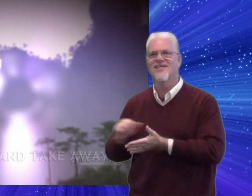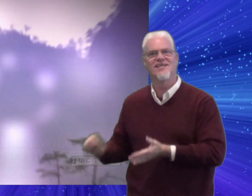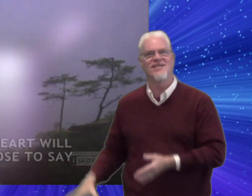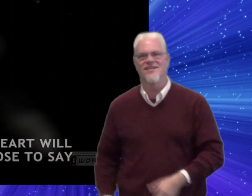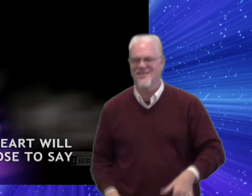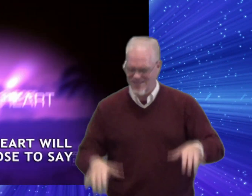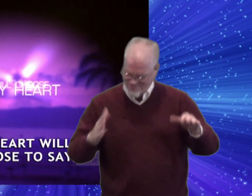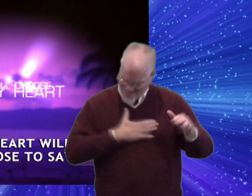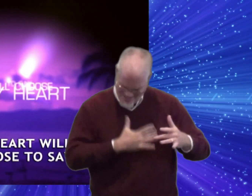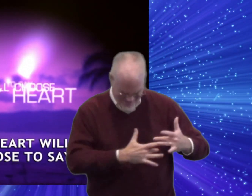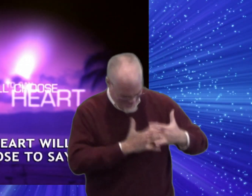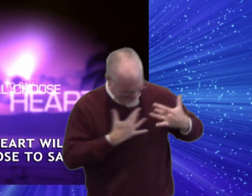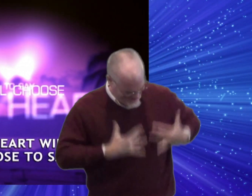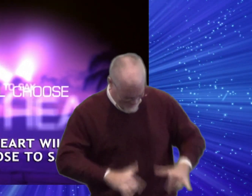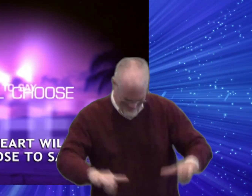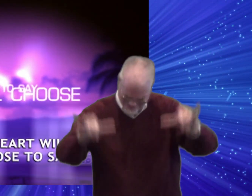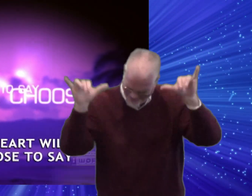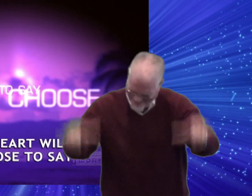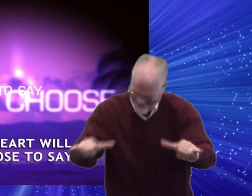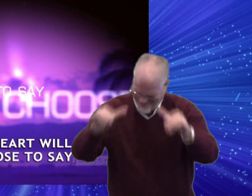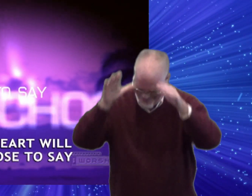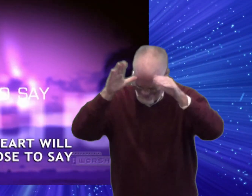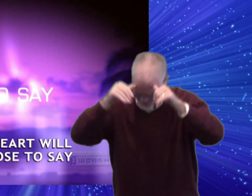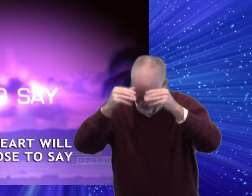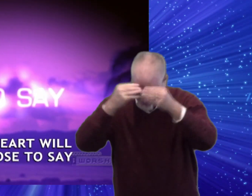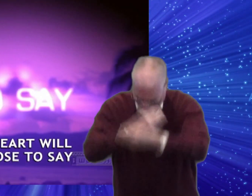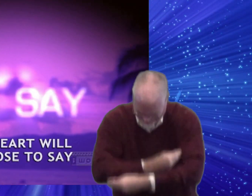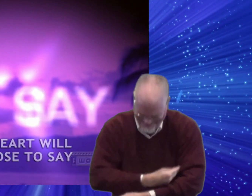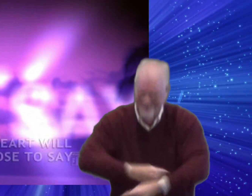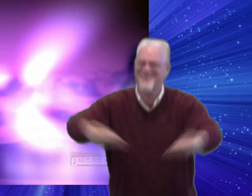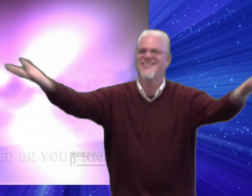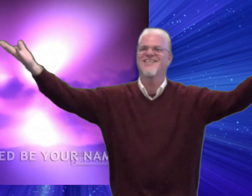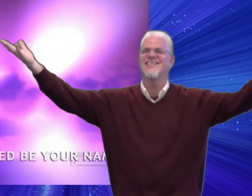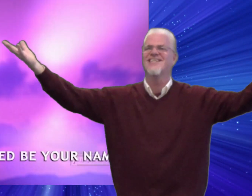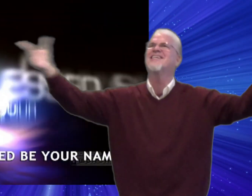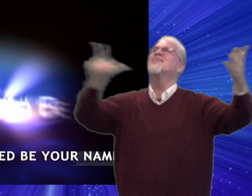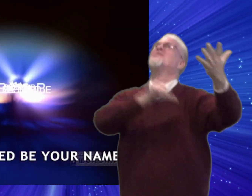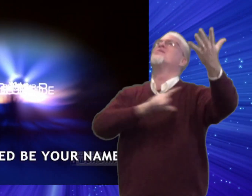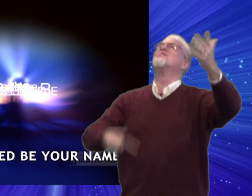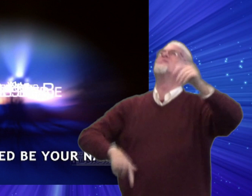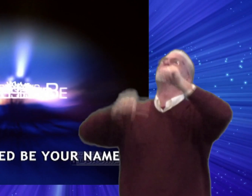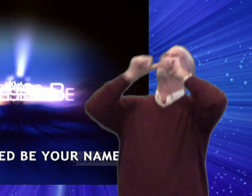down me